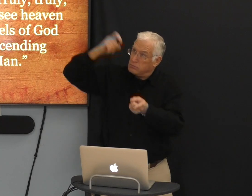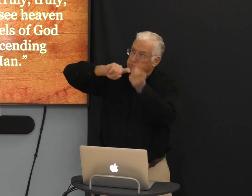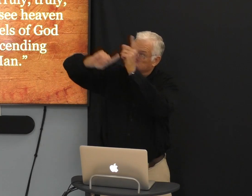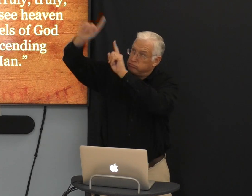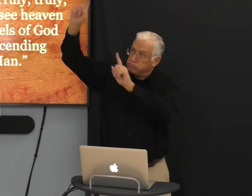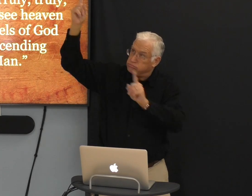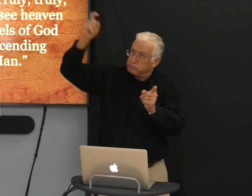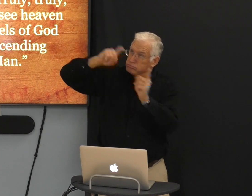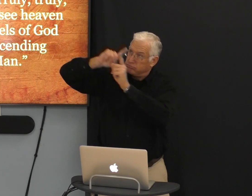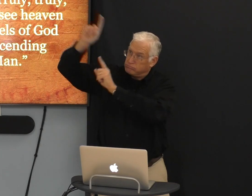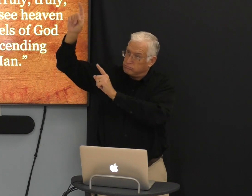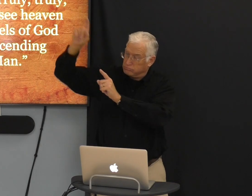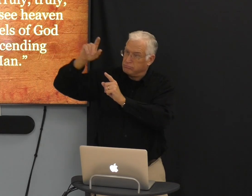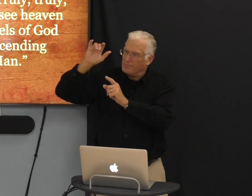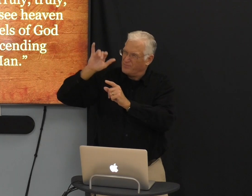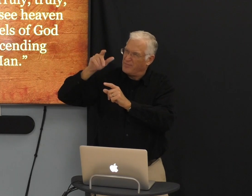Angels ascending and descending.